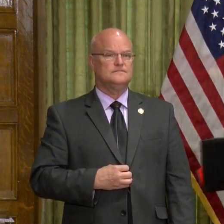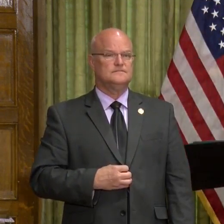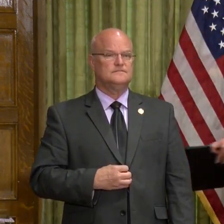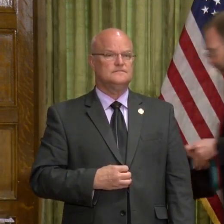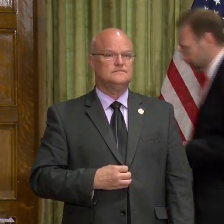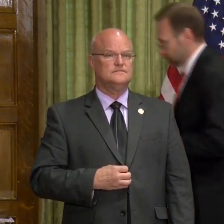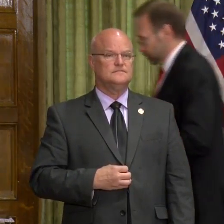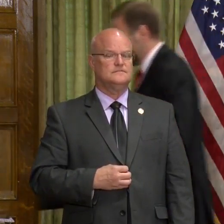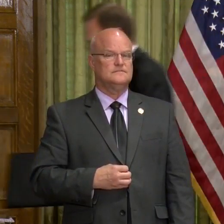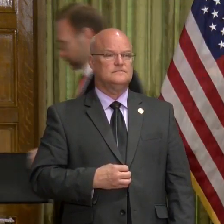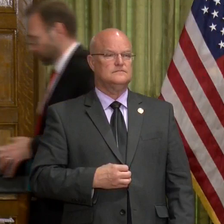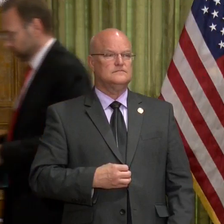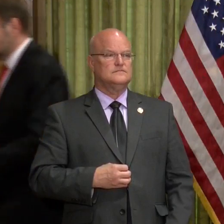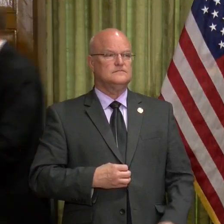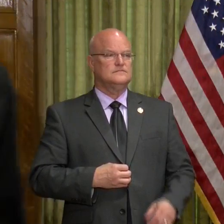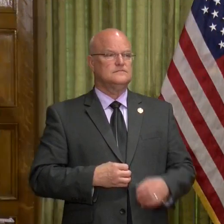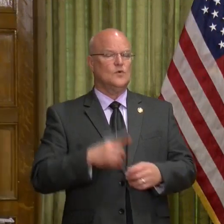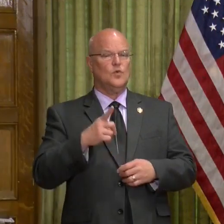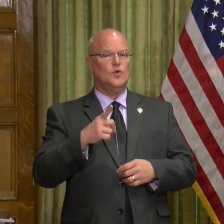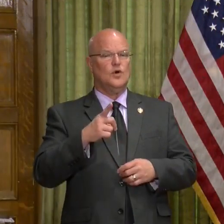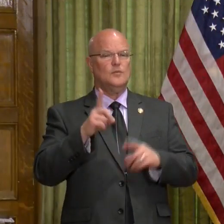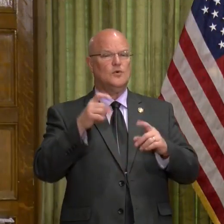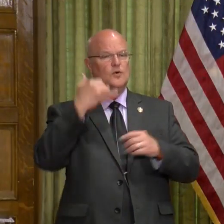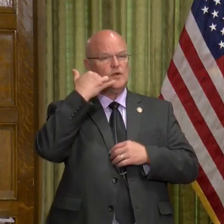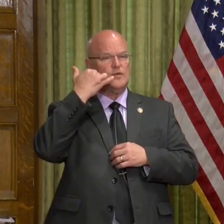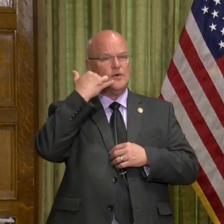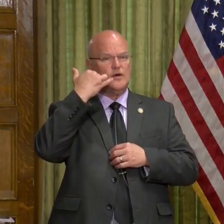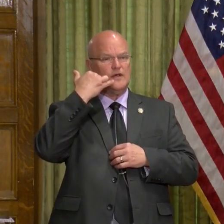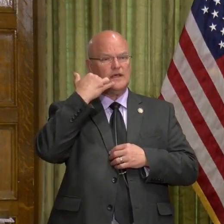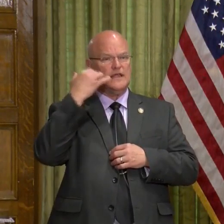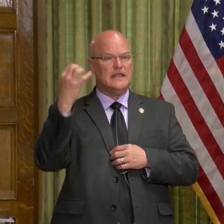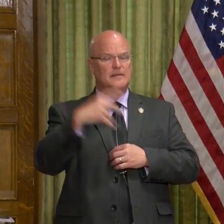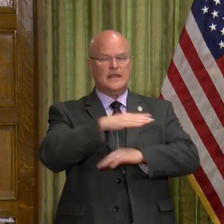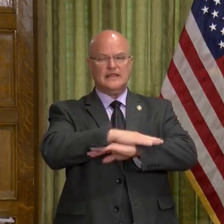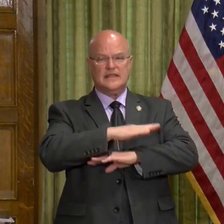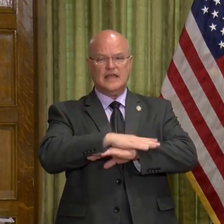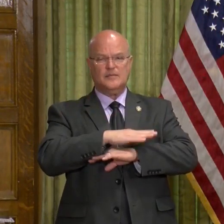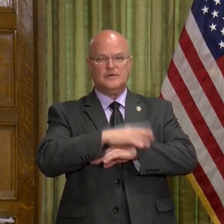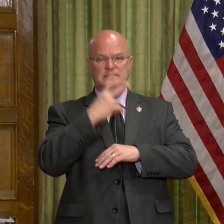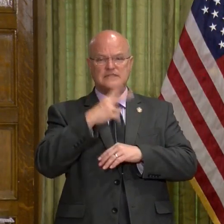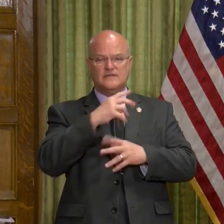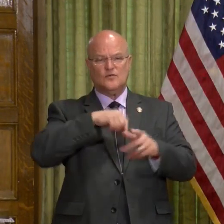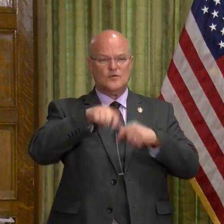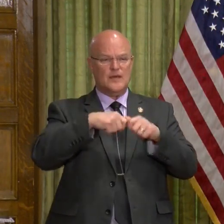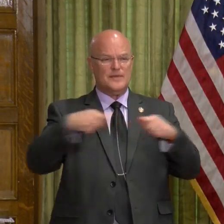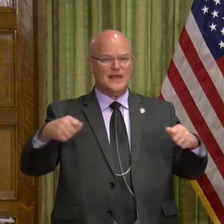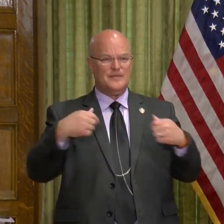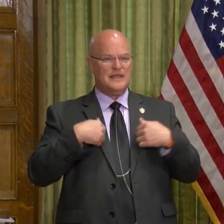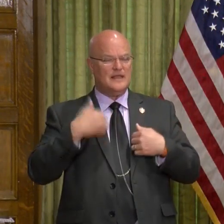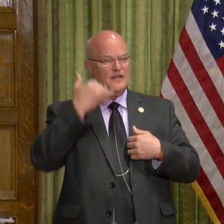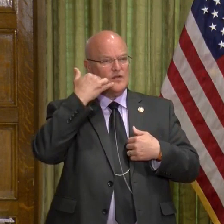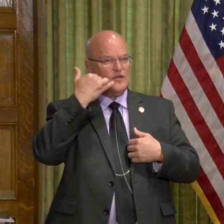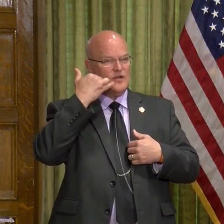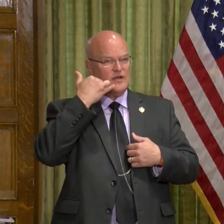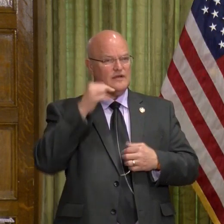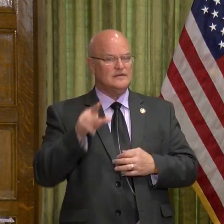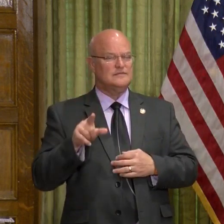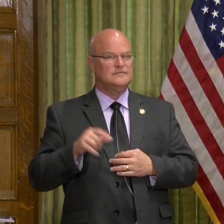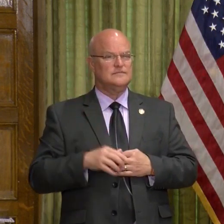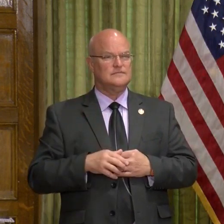Is there a – we'll take one more question remotely, then come back to the table, and we'll see if we can wrap it up. So do we have anything remotely?